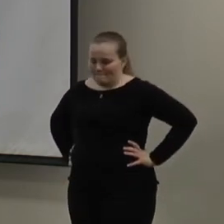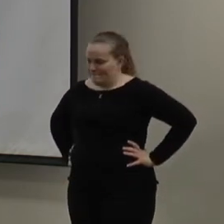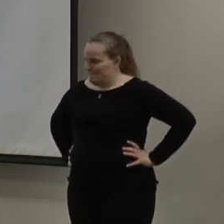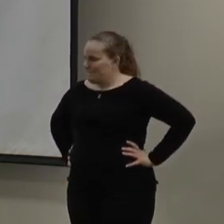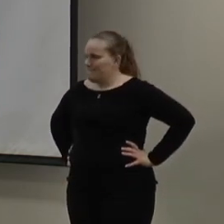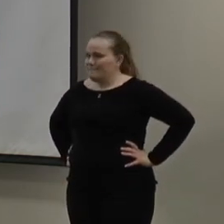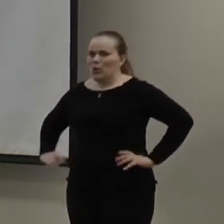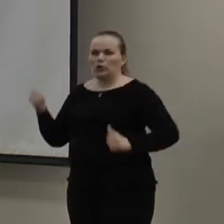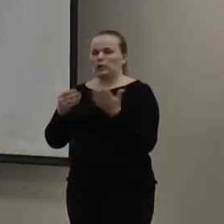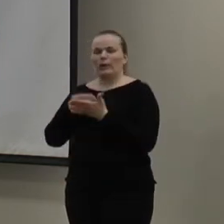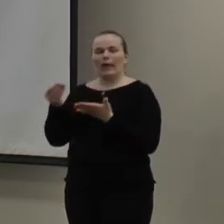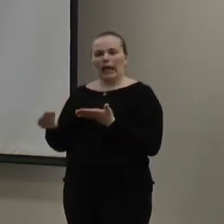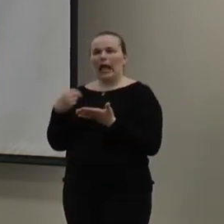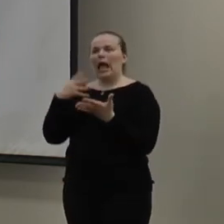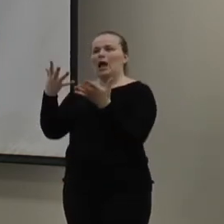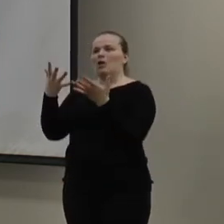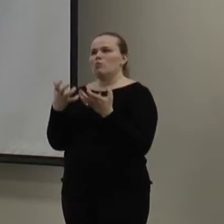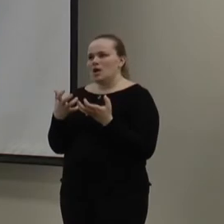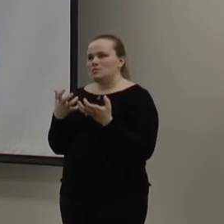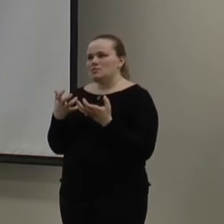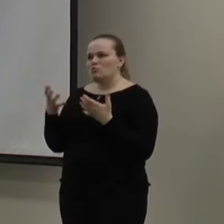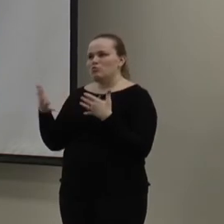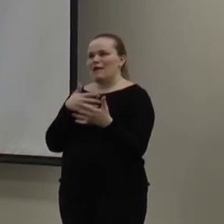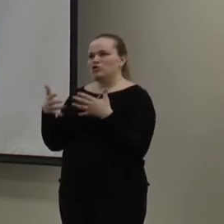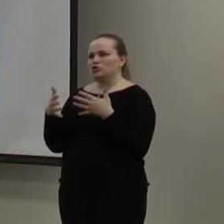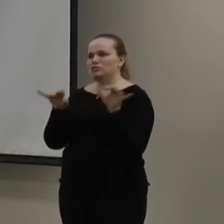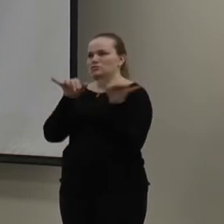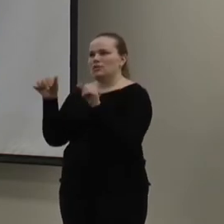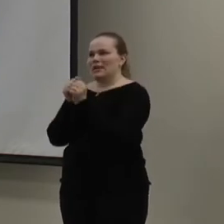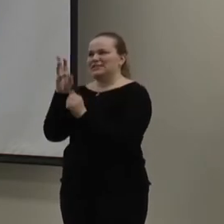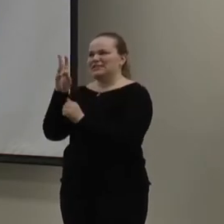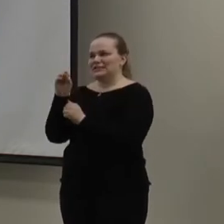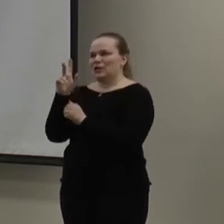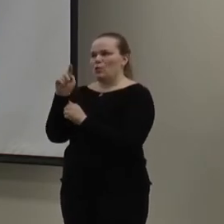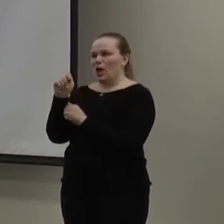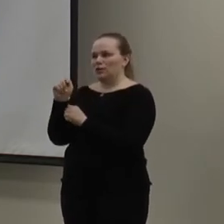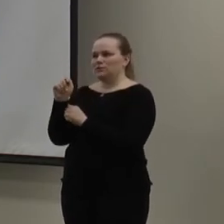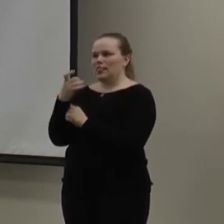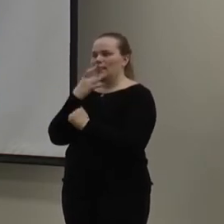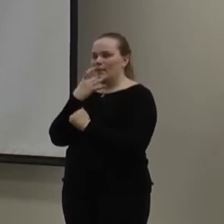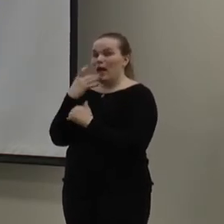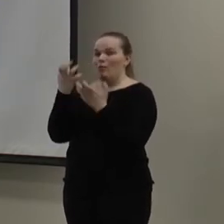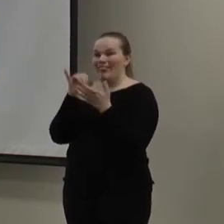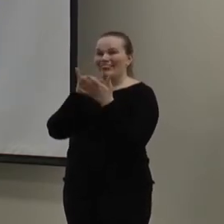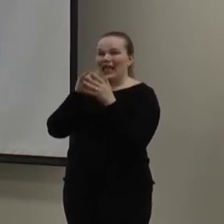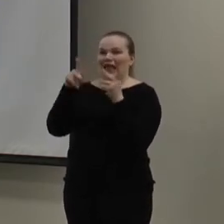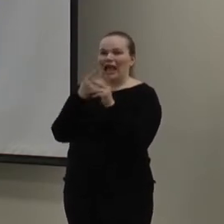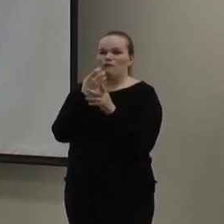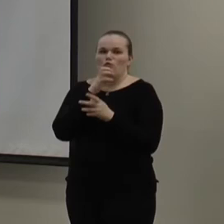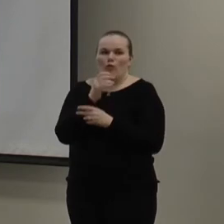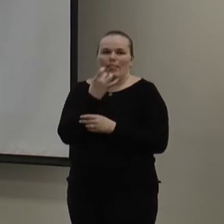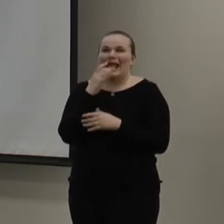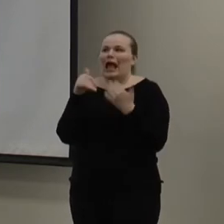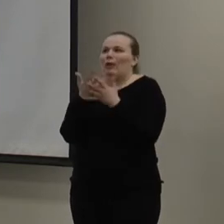minutes trying to figure out, I want whatever is equivalent to a 60 watt incandescent light bulb. I want that kind of warm lighting. Like,